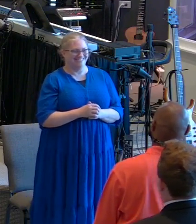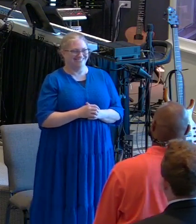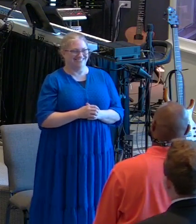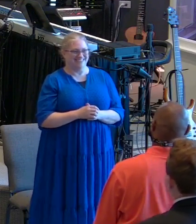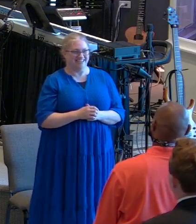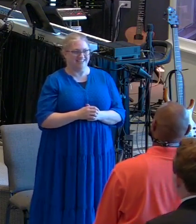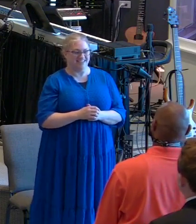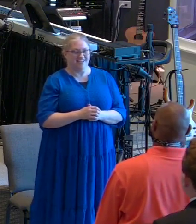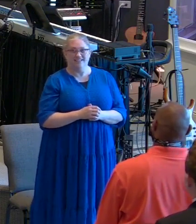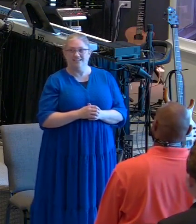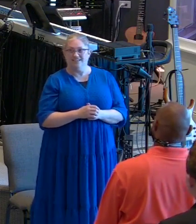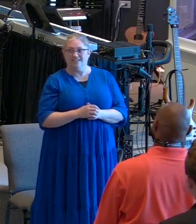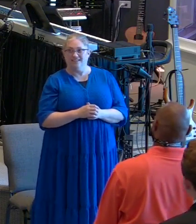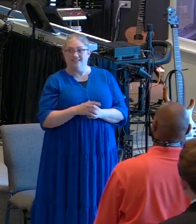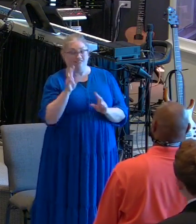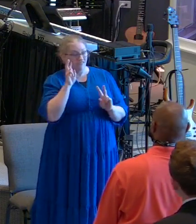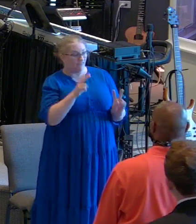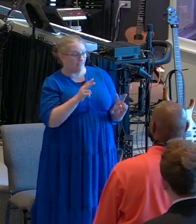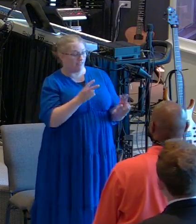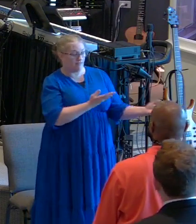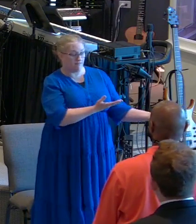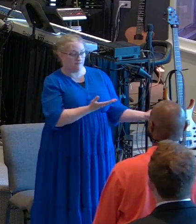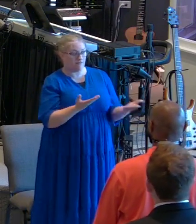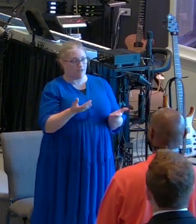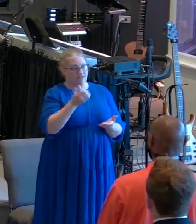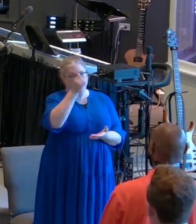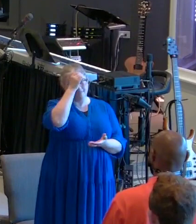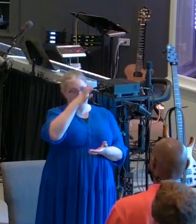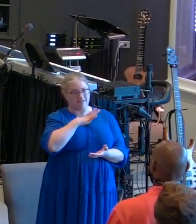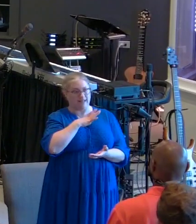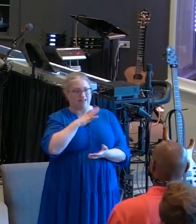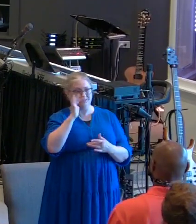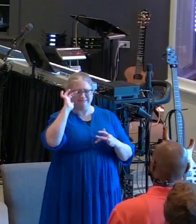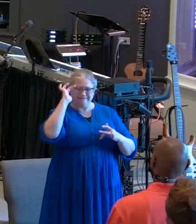And behold, they brought to him a man sick of the palsy lying on a bed.